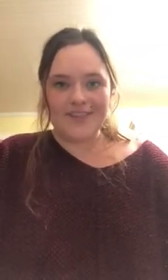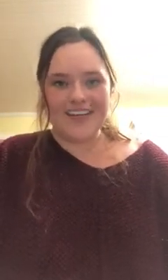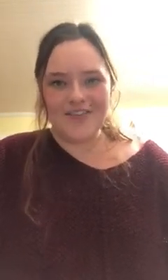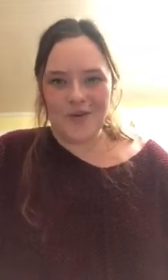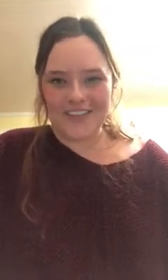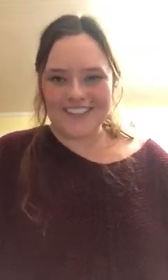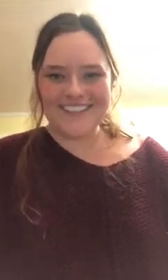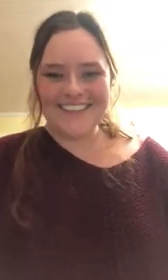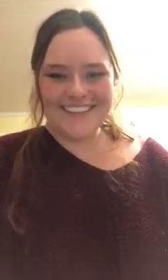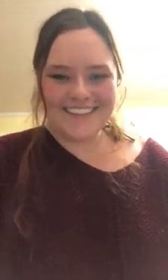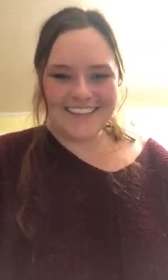thank you for watching